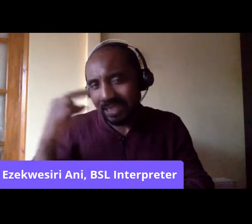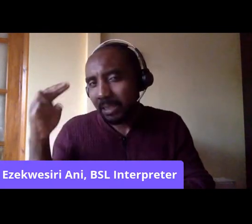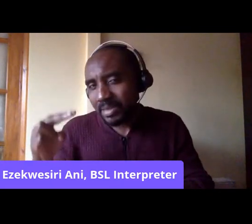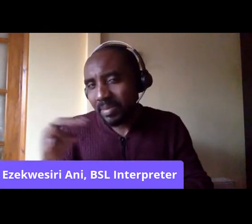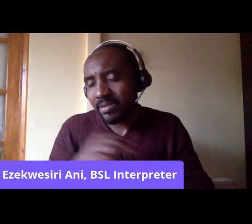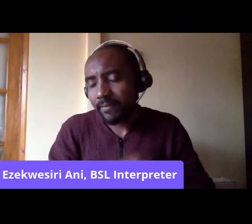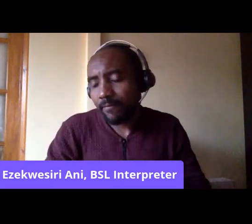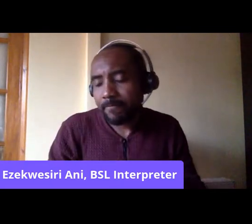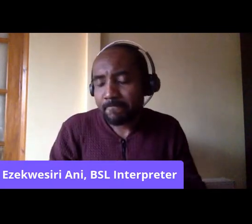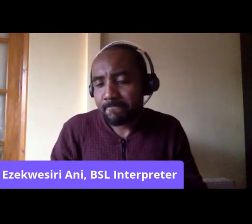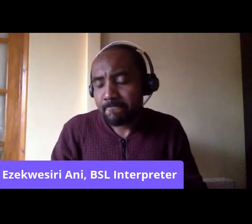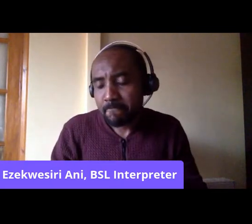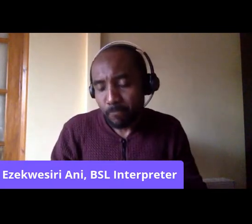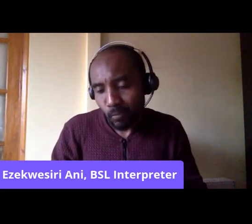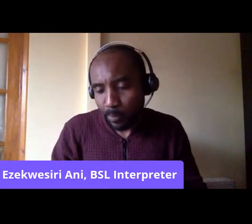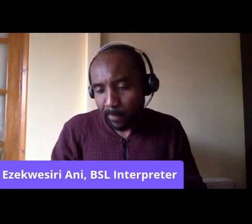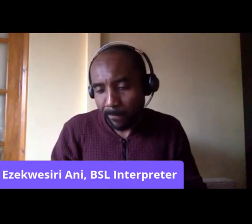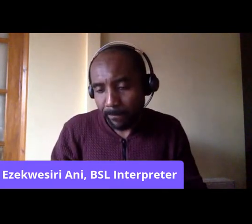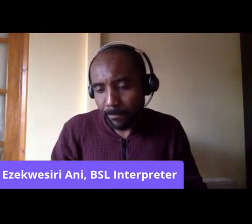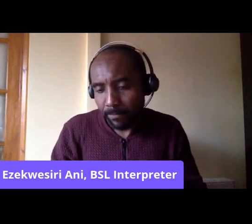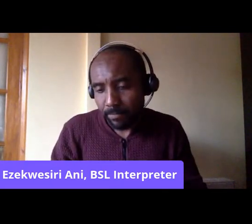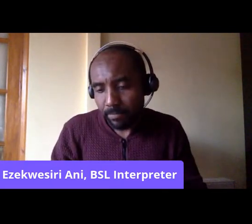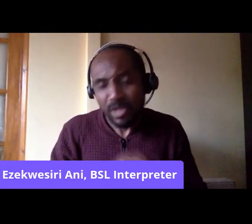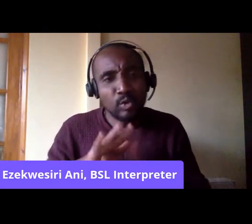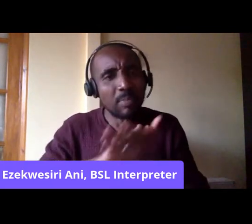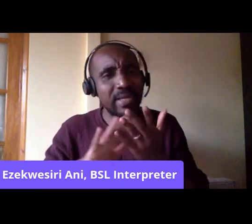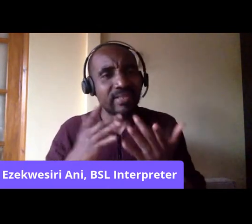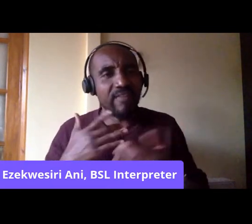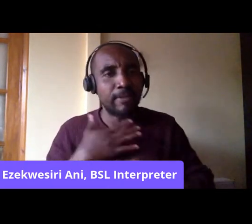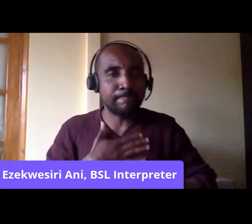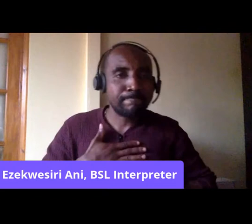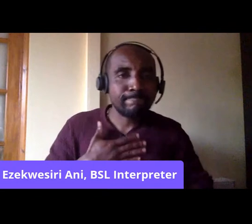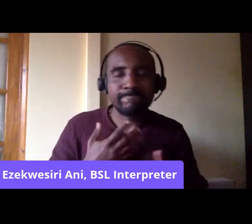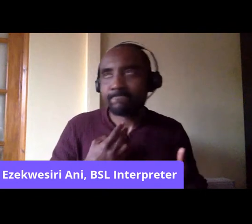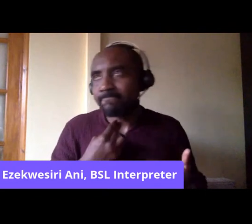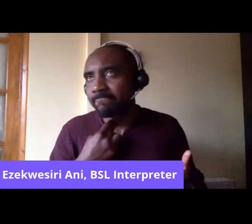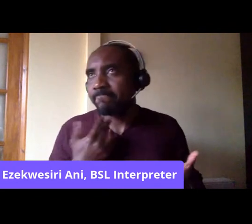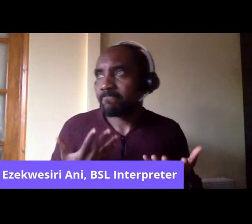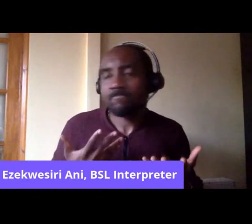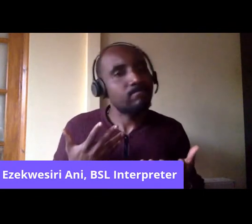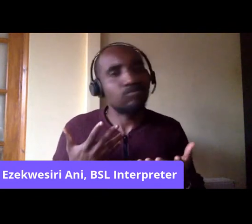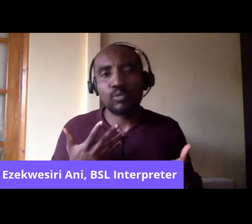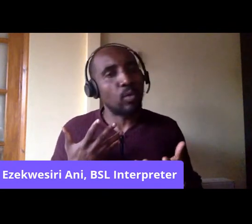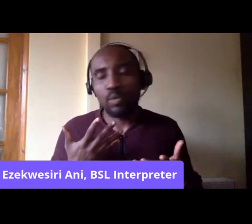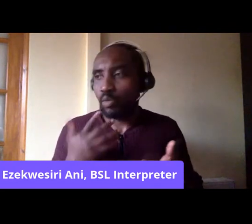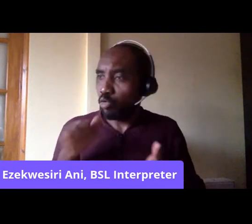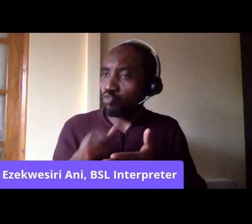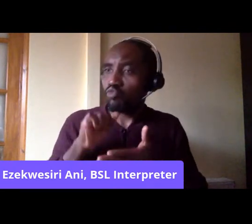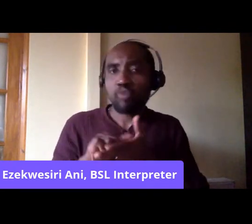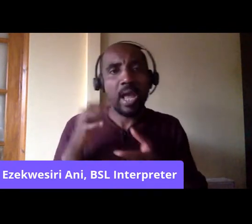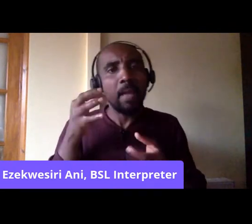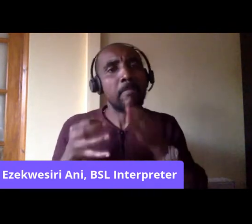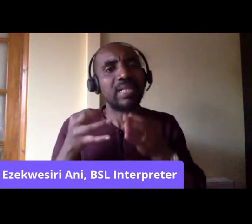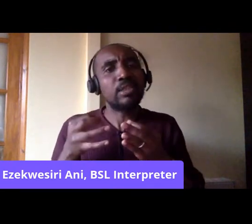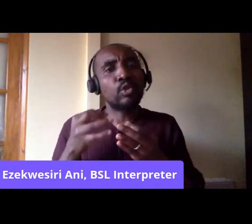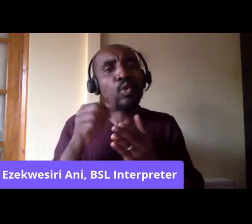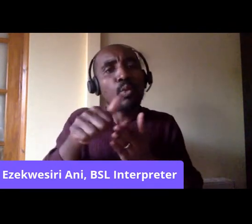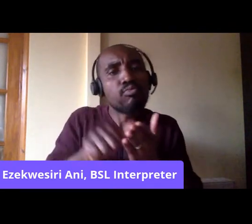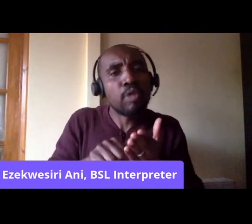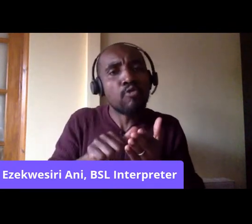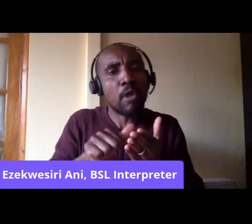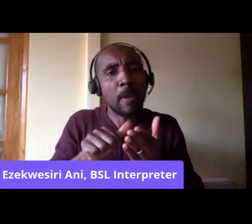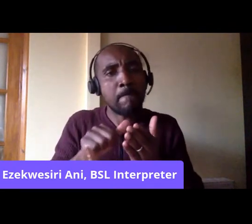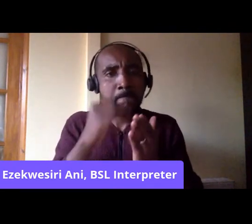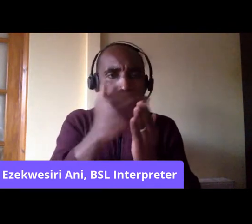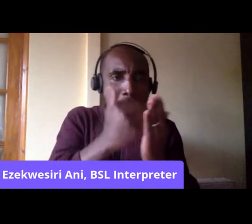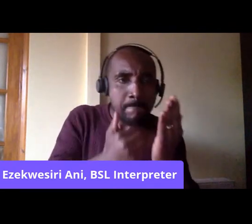matter of questions about bad sentiments. It's a matter of, like, building the right kind of political program that can be